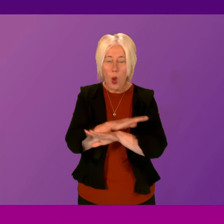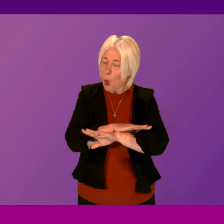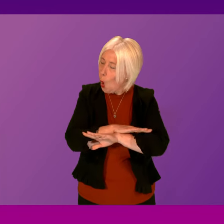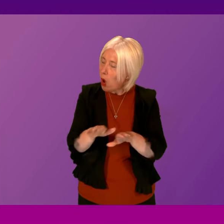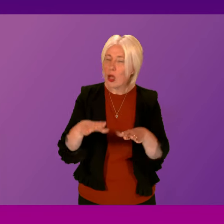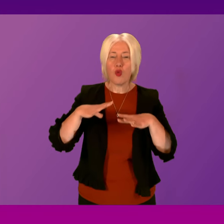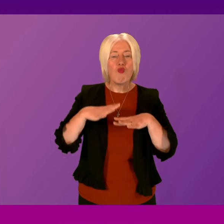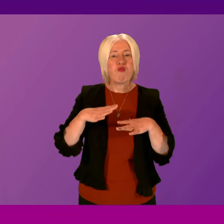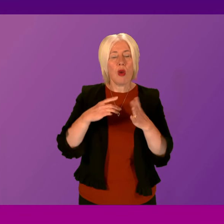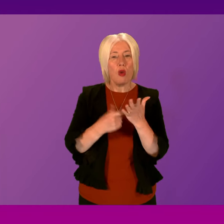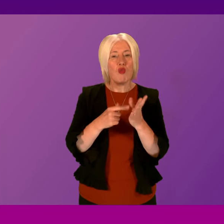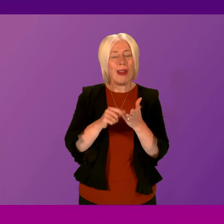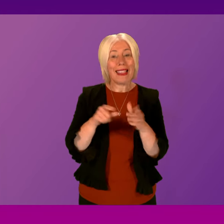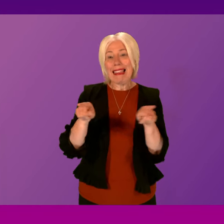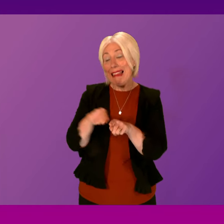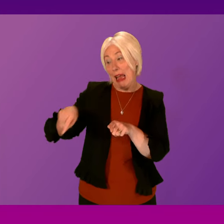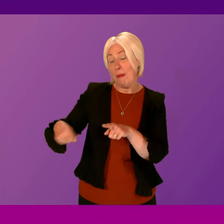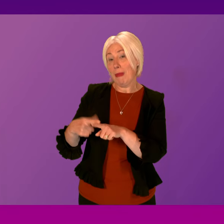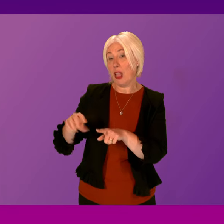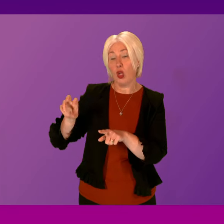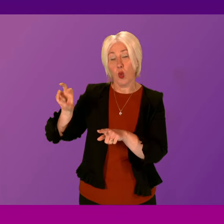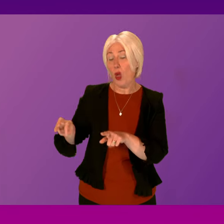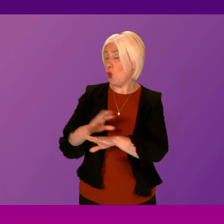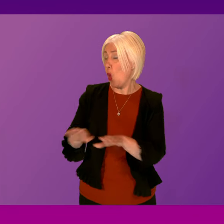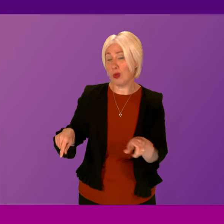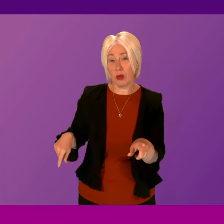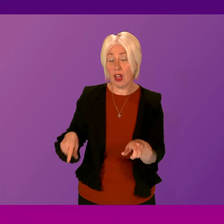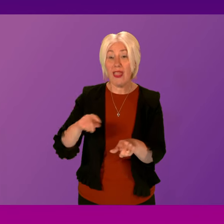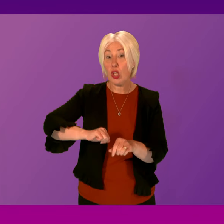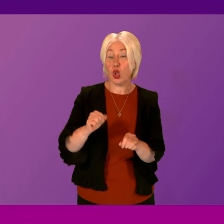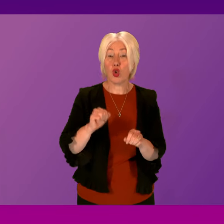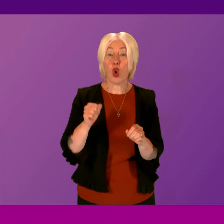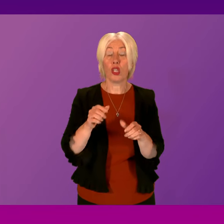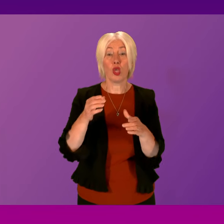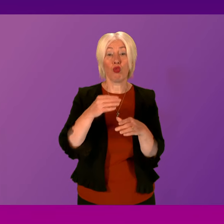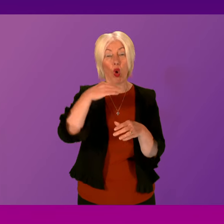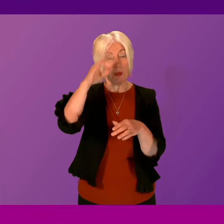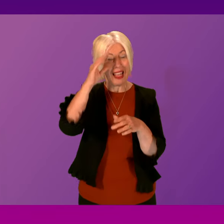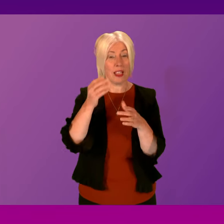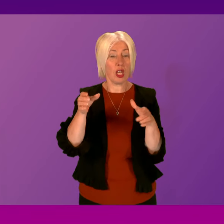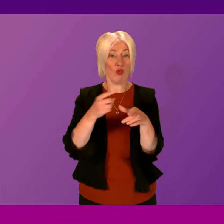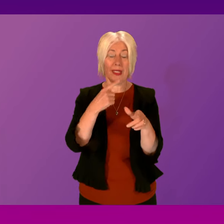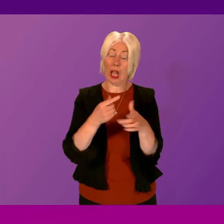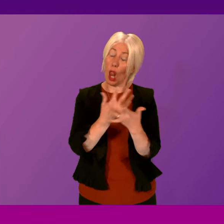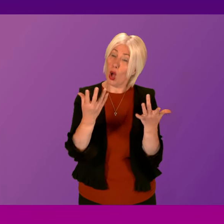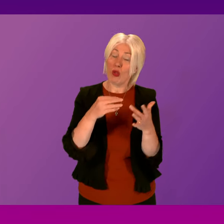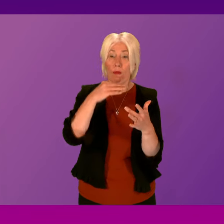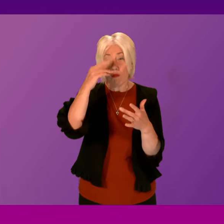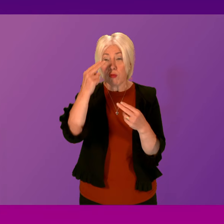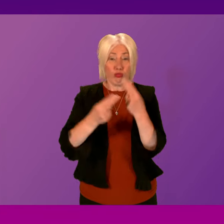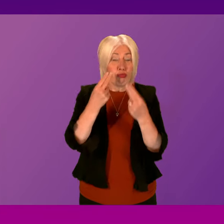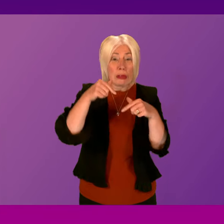rates relief as businesses in England and Wales. This is what the Scottish Hospitality Group said. Many Scottish hospitality